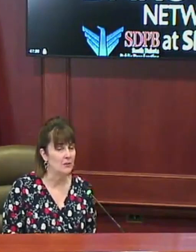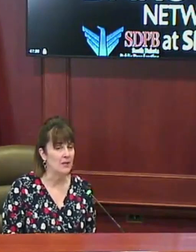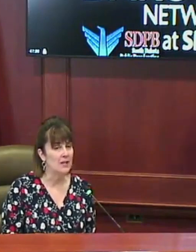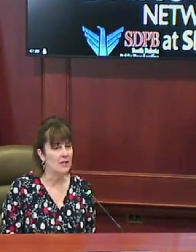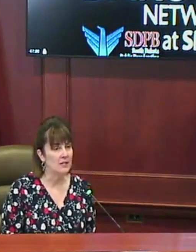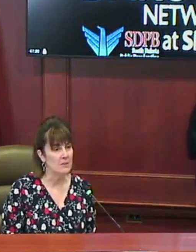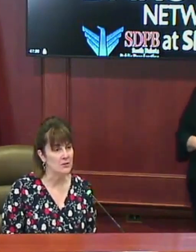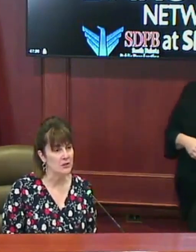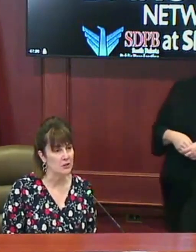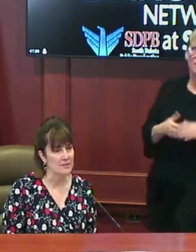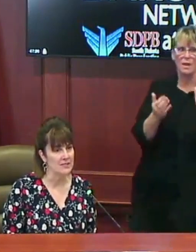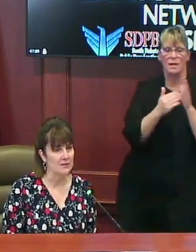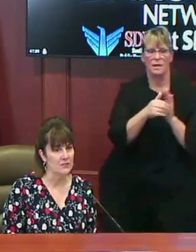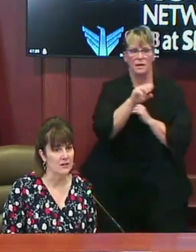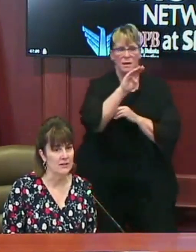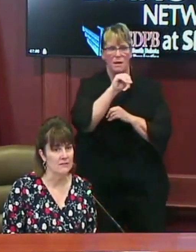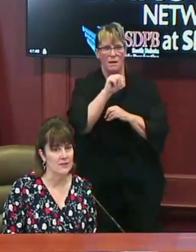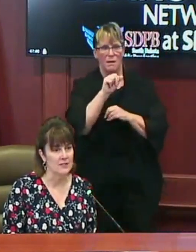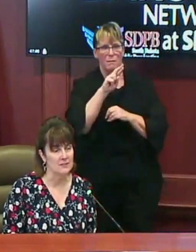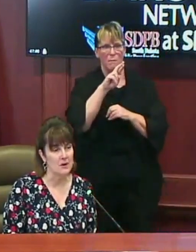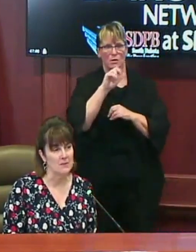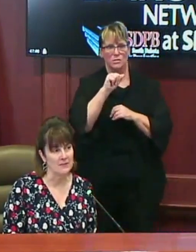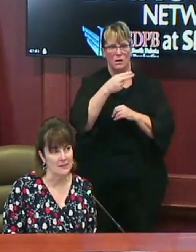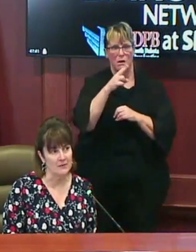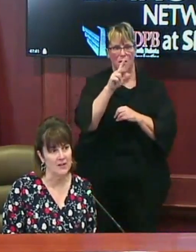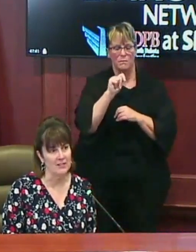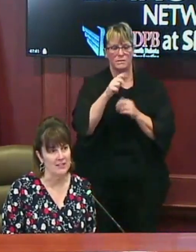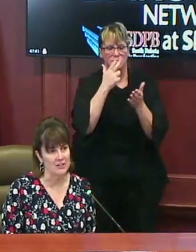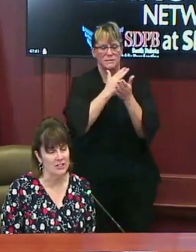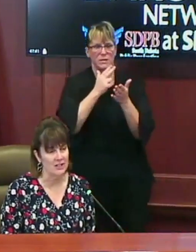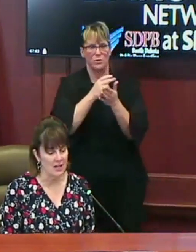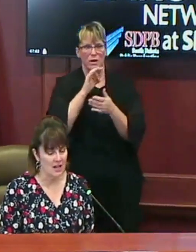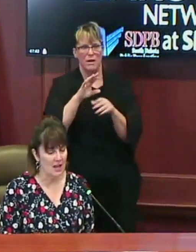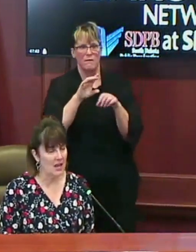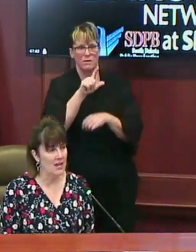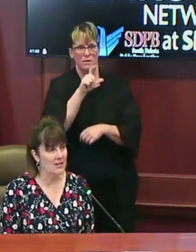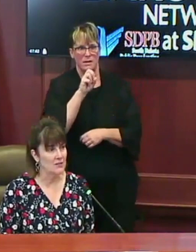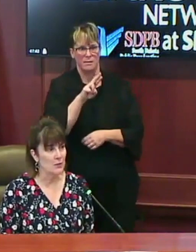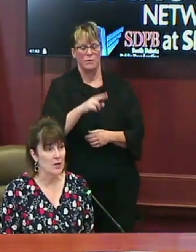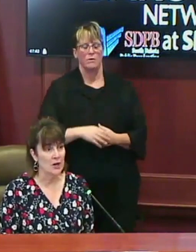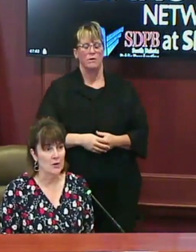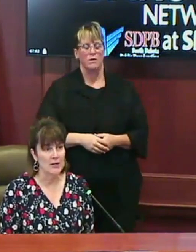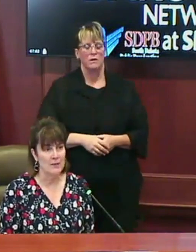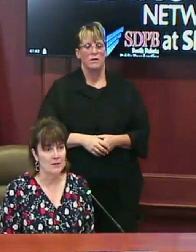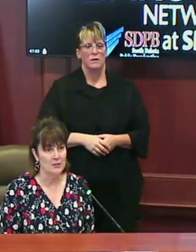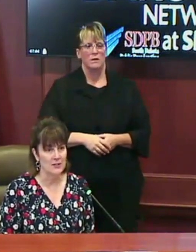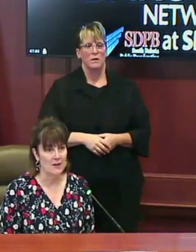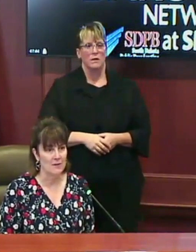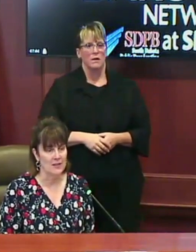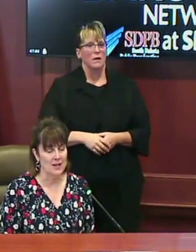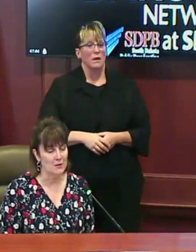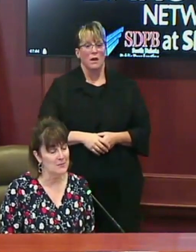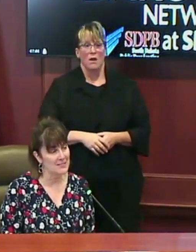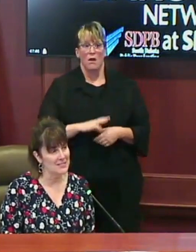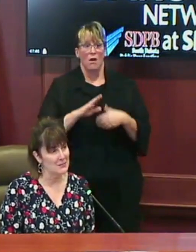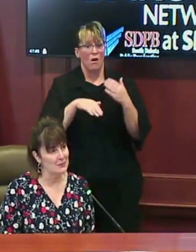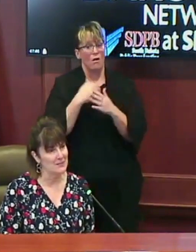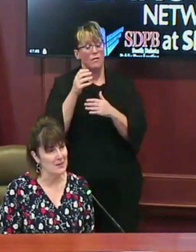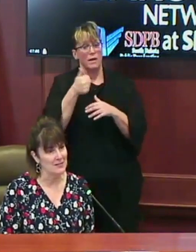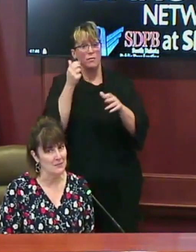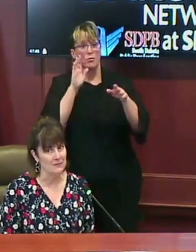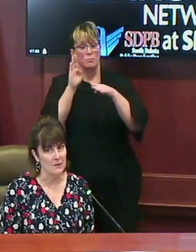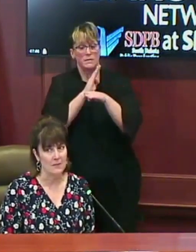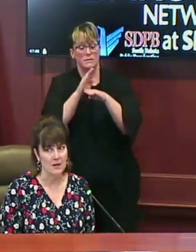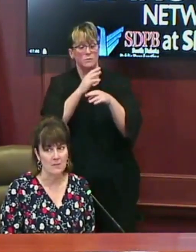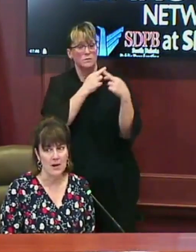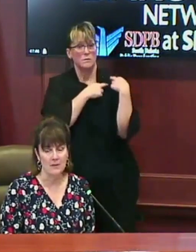Thank you. Again, Marsha Holtman, Secretary of the Department of Labor and Regulation. And we are going about doing all the other business we're